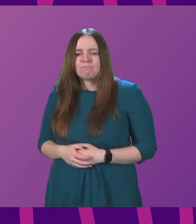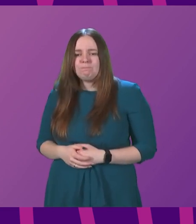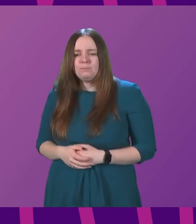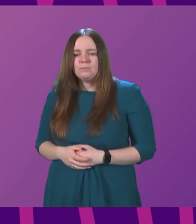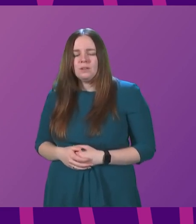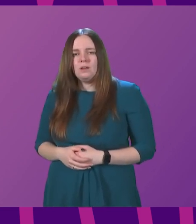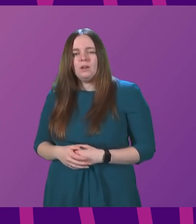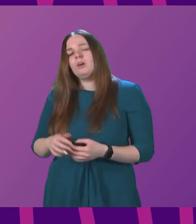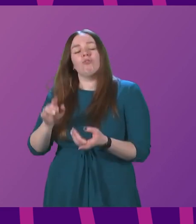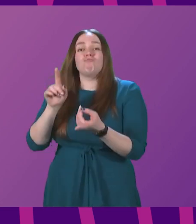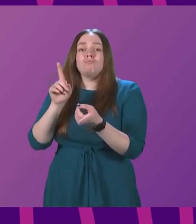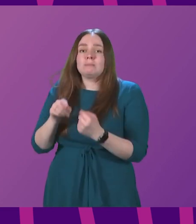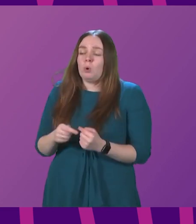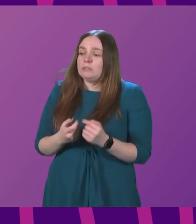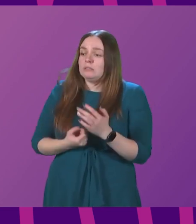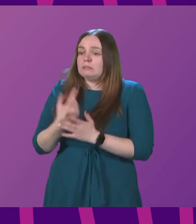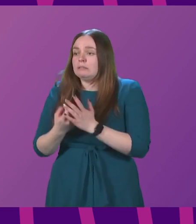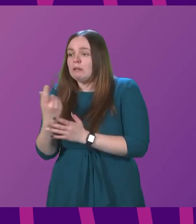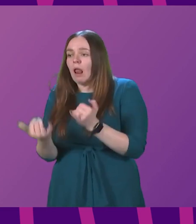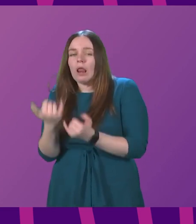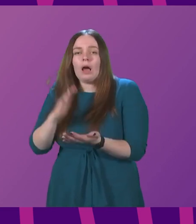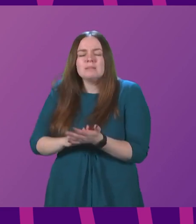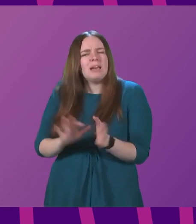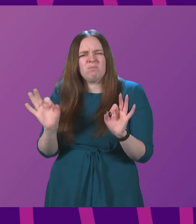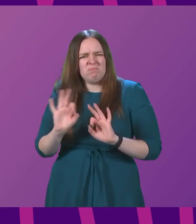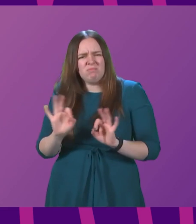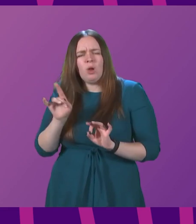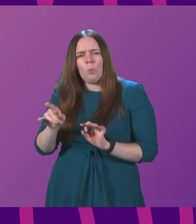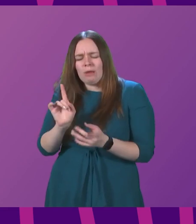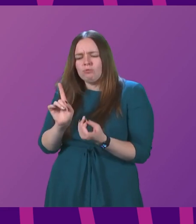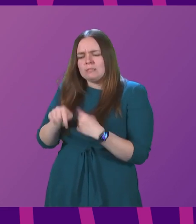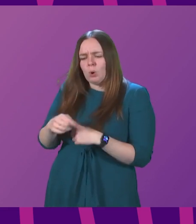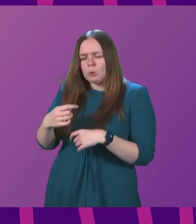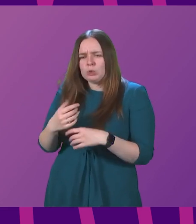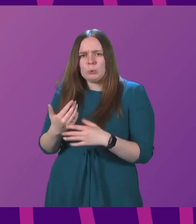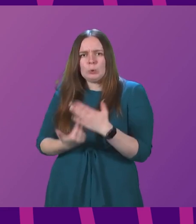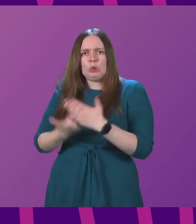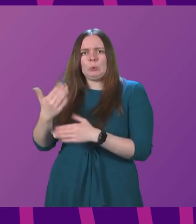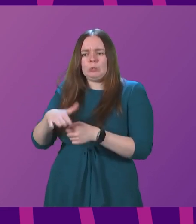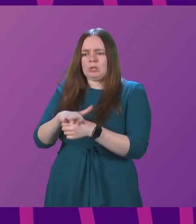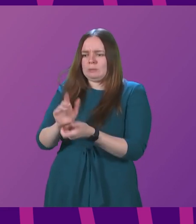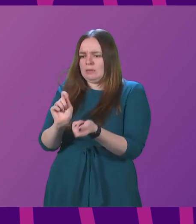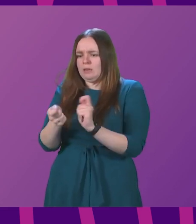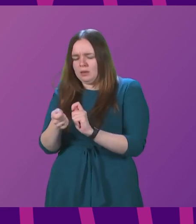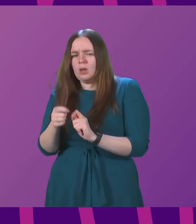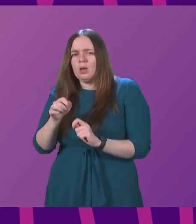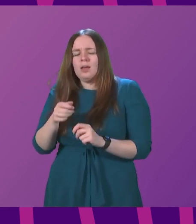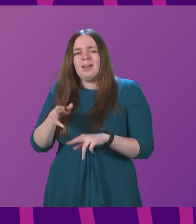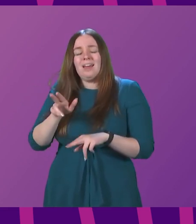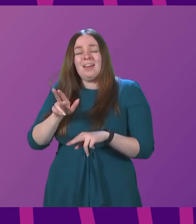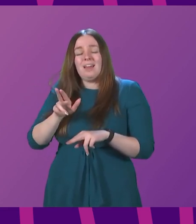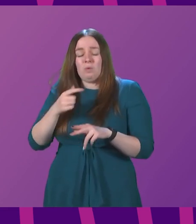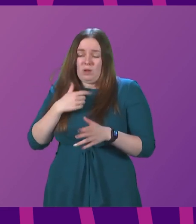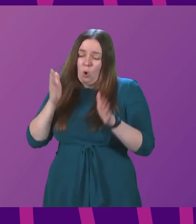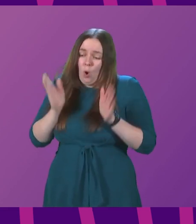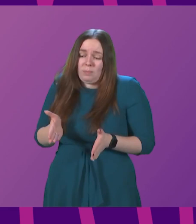that responses are ad hoc or last minute. We respond to changing circumstances. We would be failing in our obligation if we